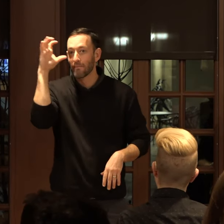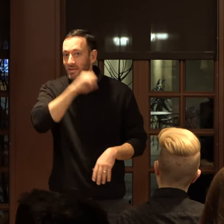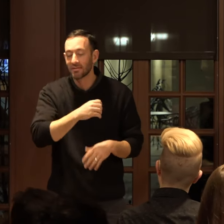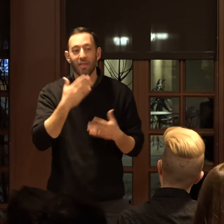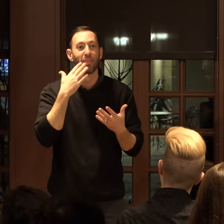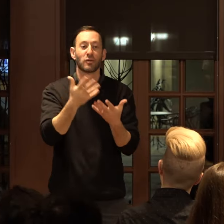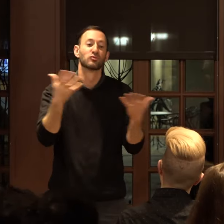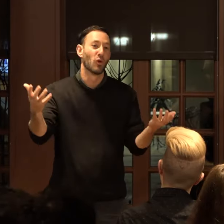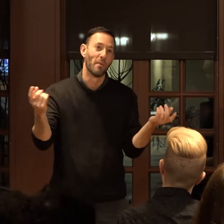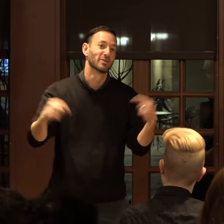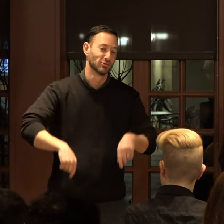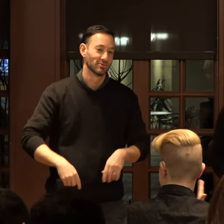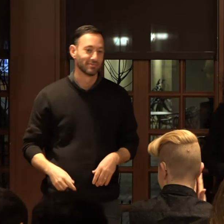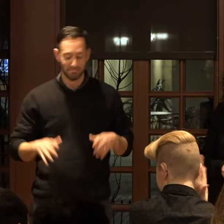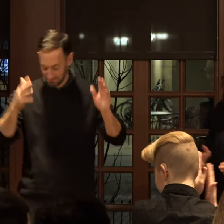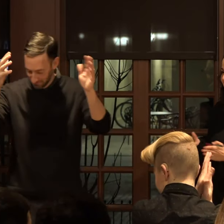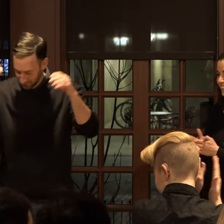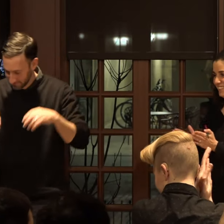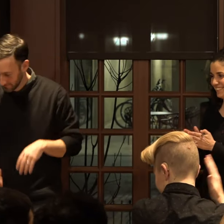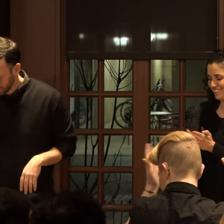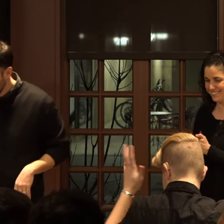Thank you so much. Thank